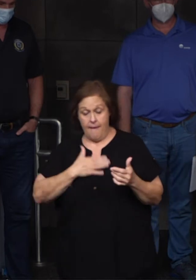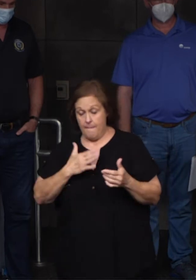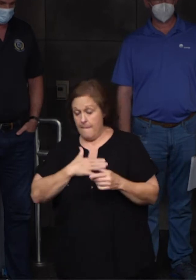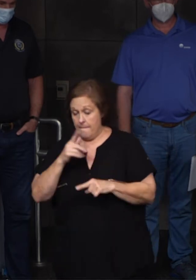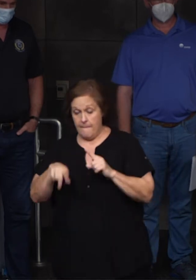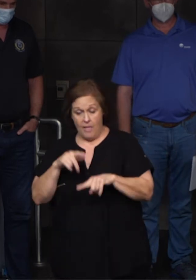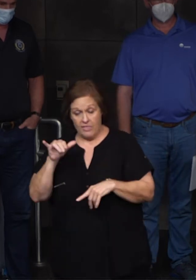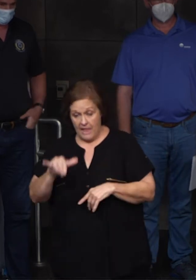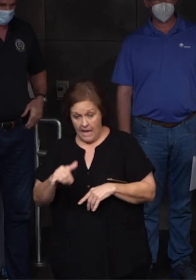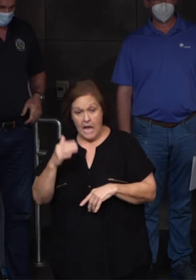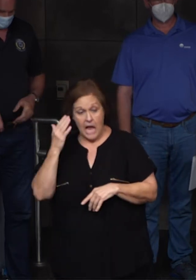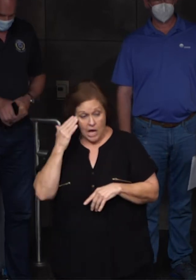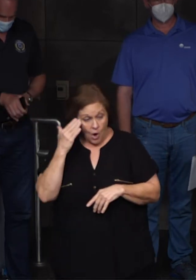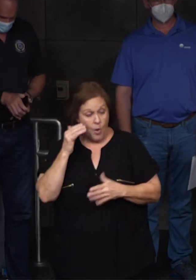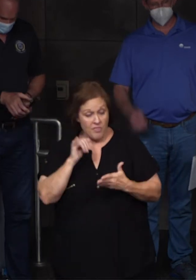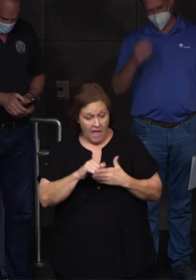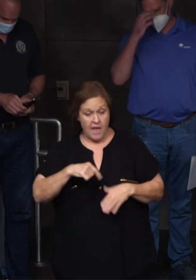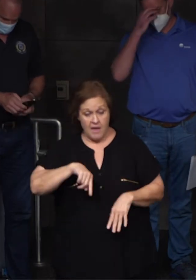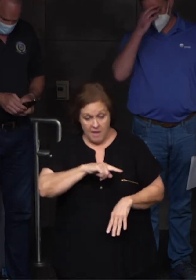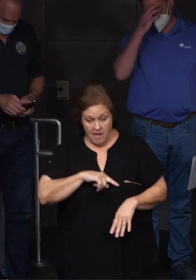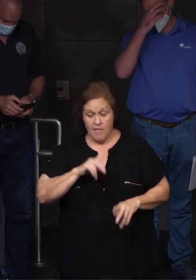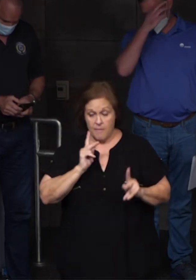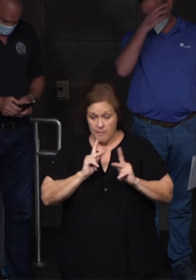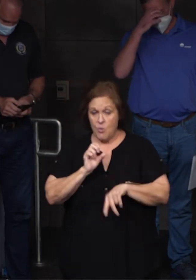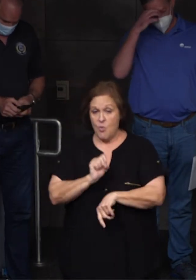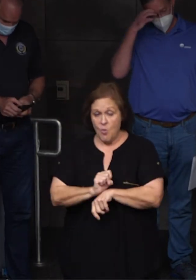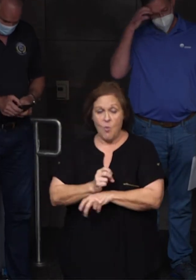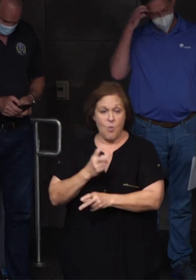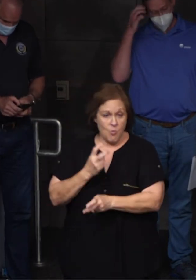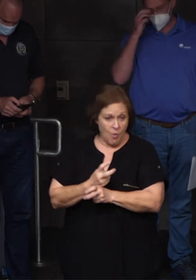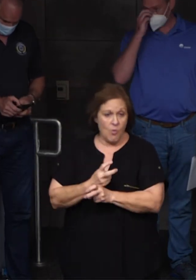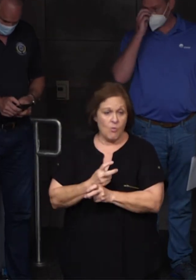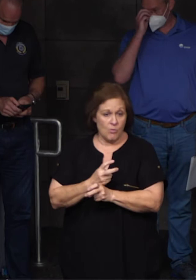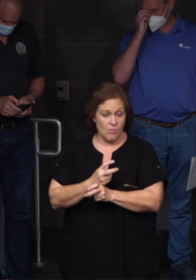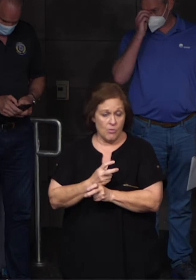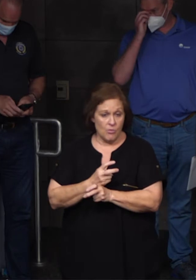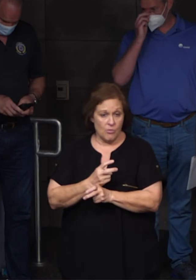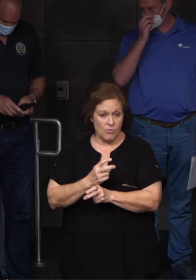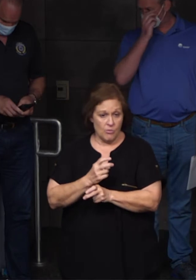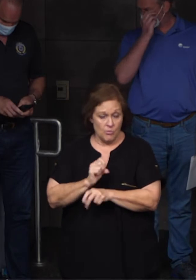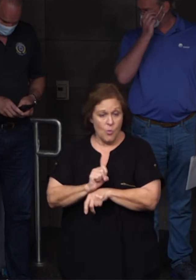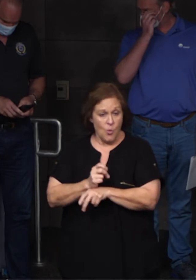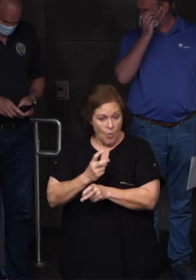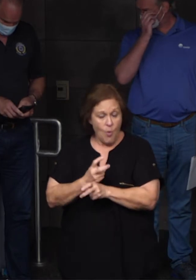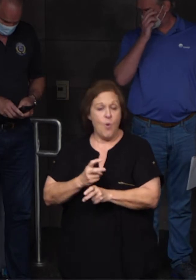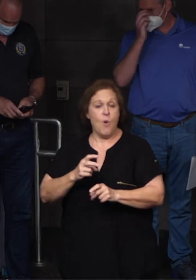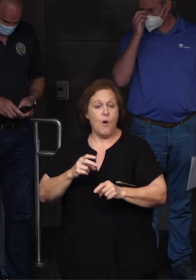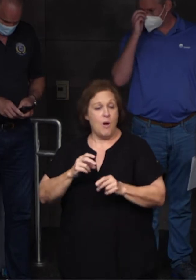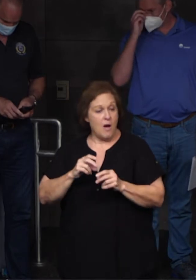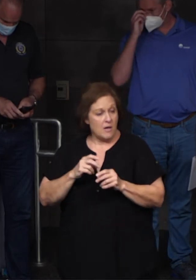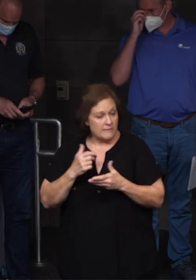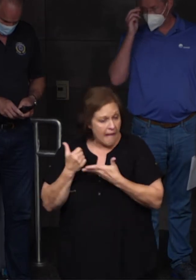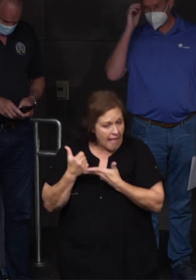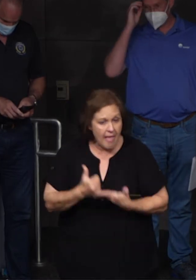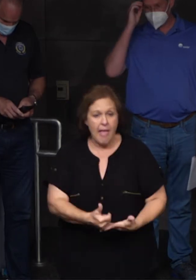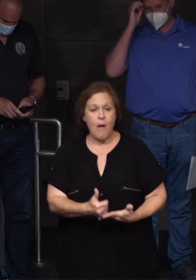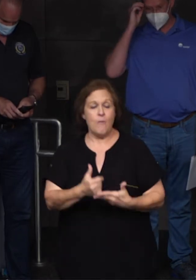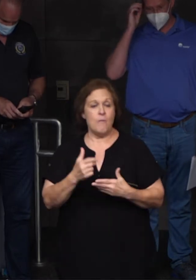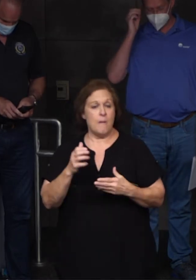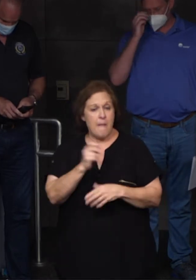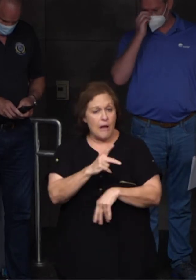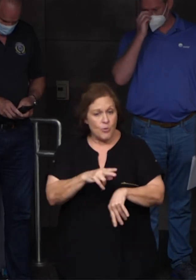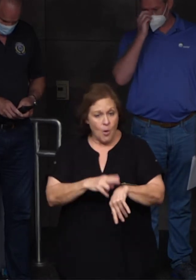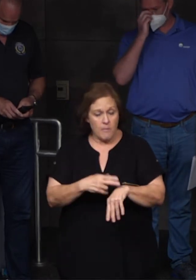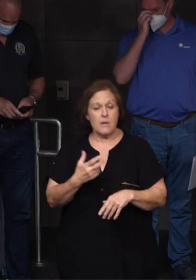I know the men and women who are working this across all sectors who are working so hard to put us back together again. So I